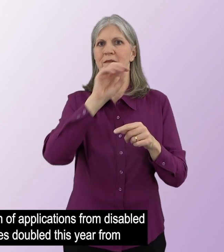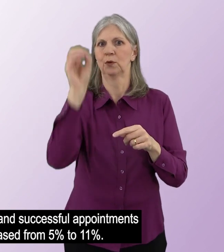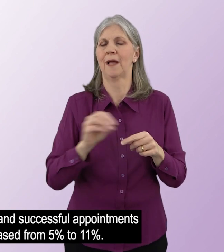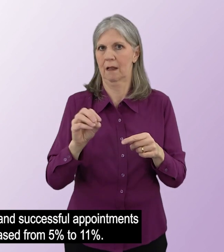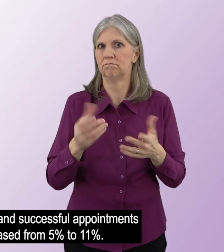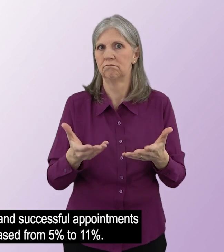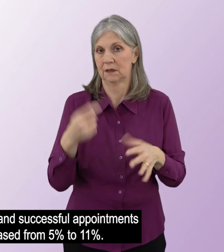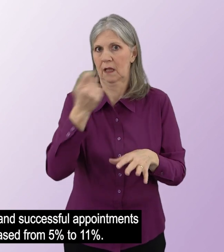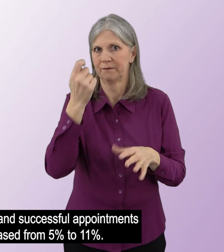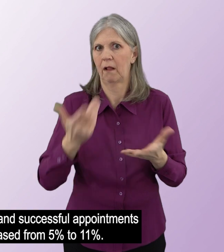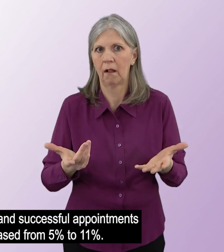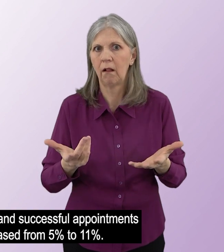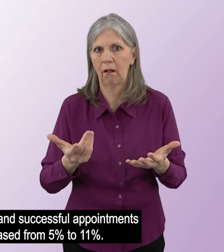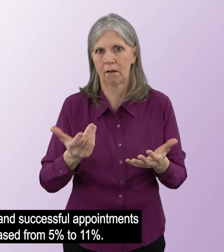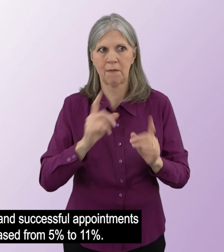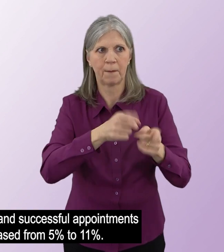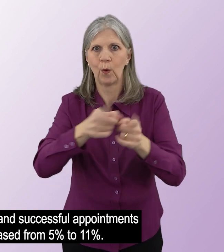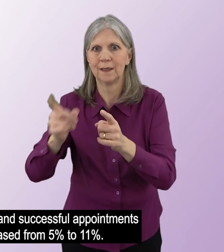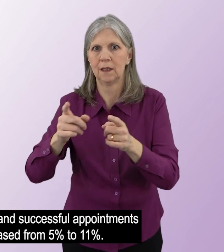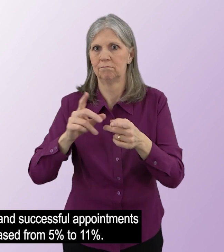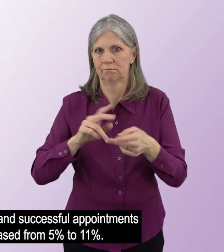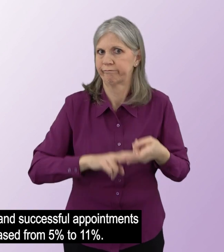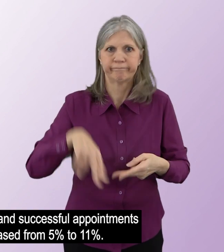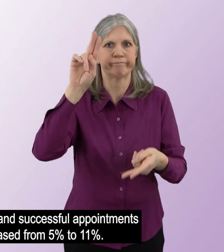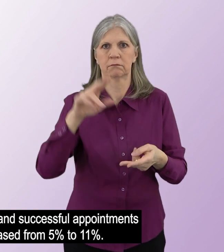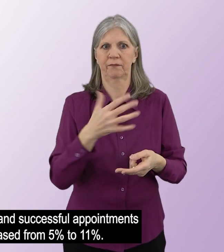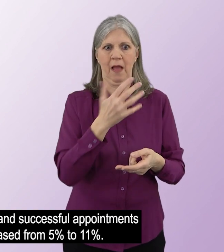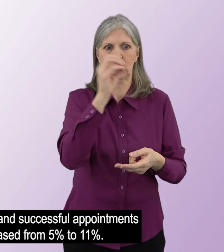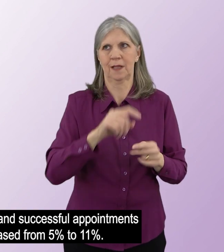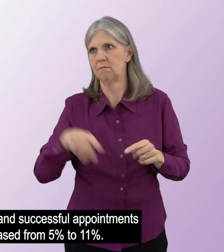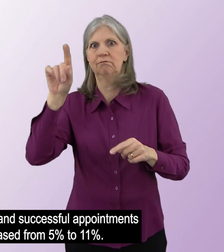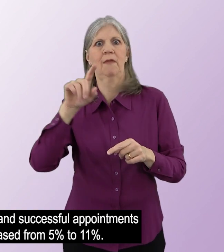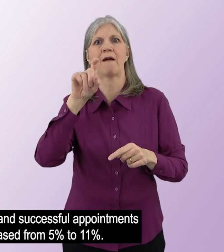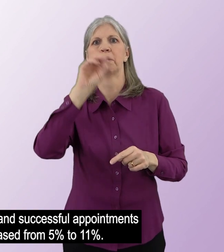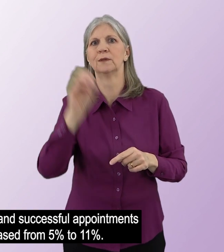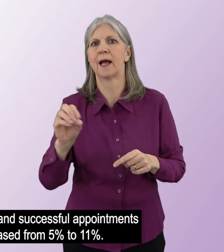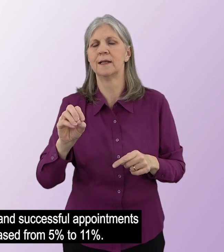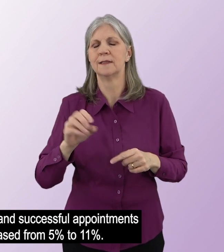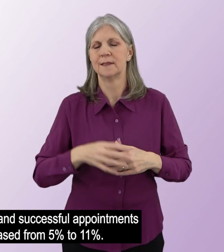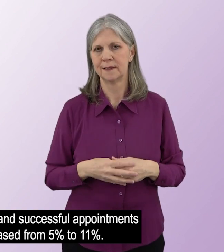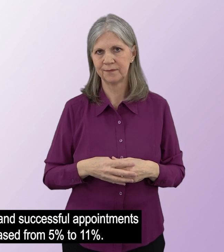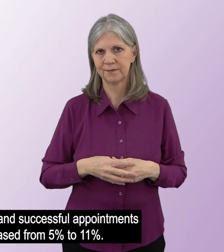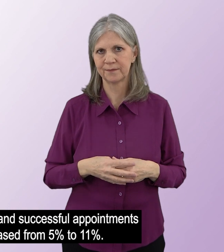12%. And successful appointments increased from 5% to 11%.